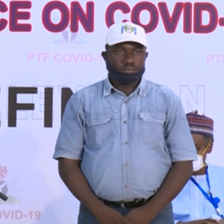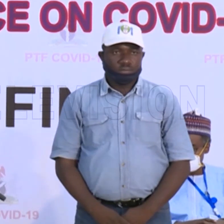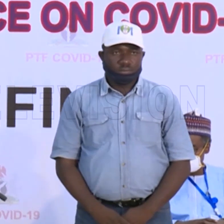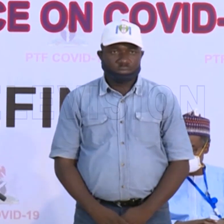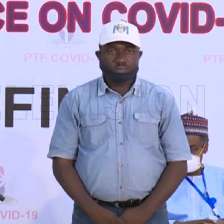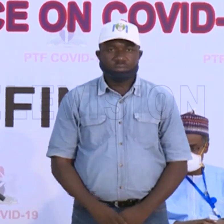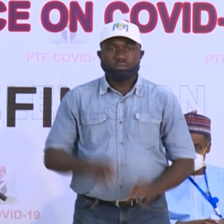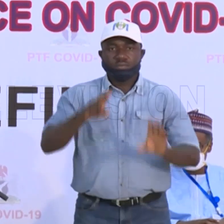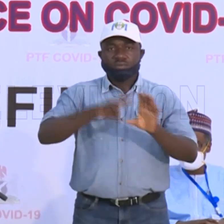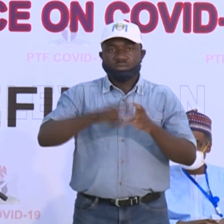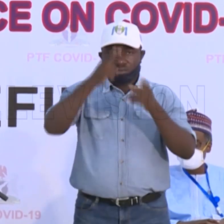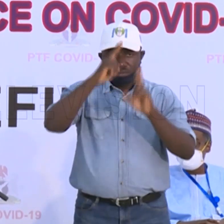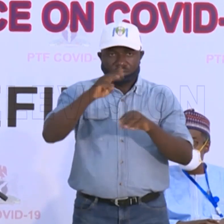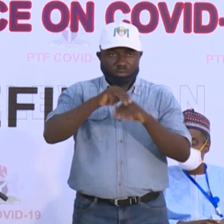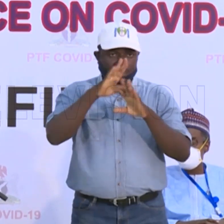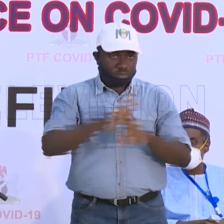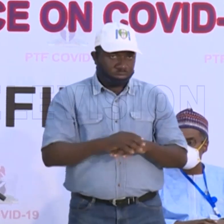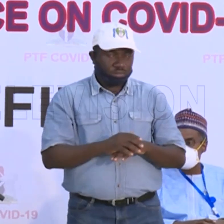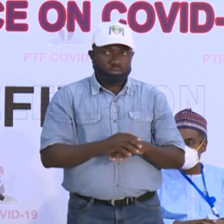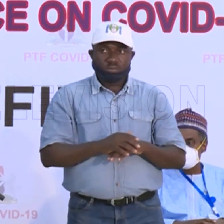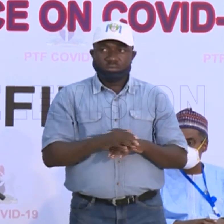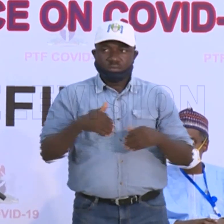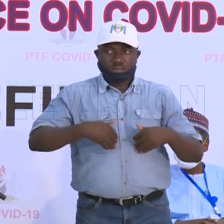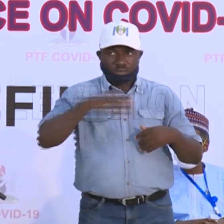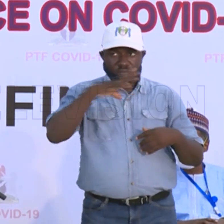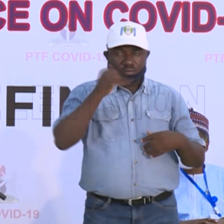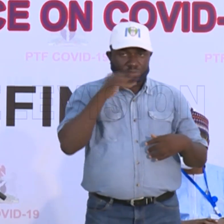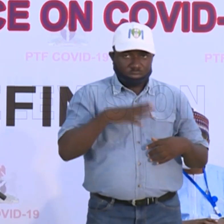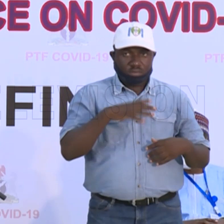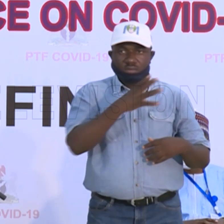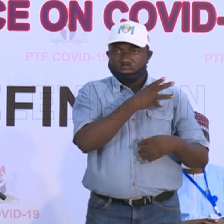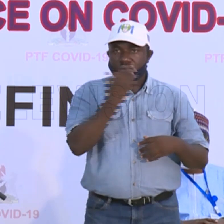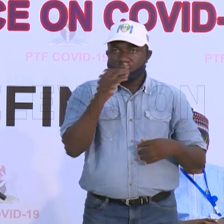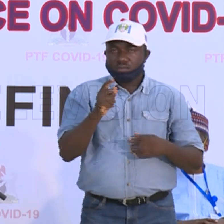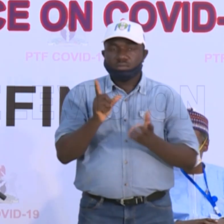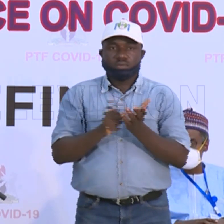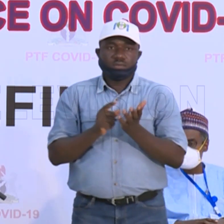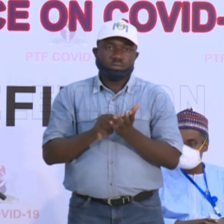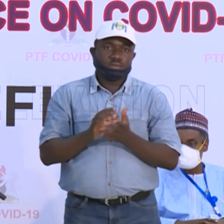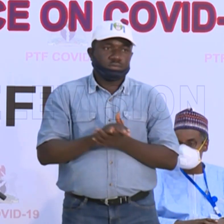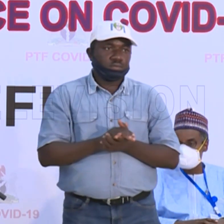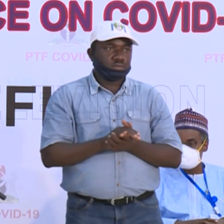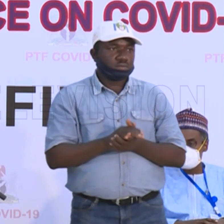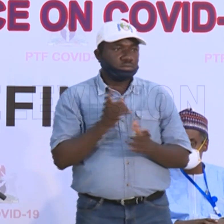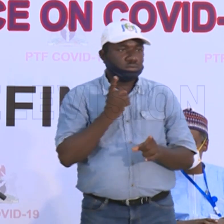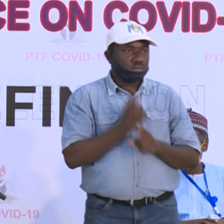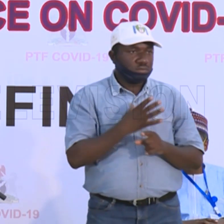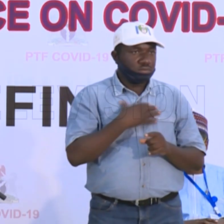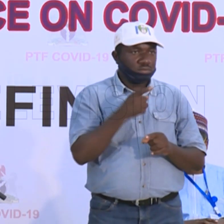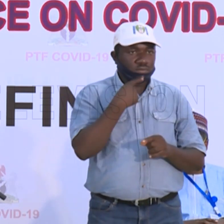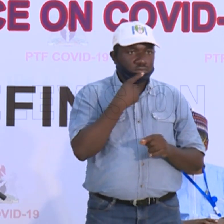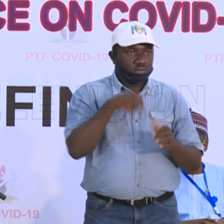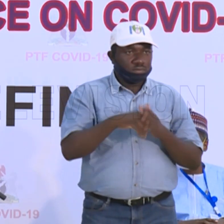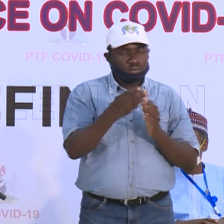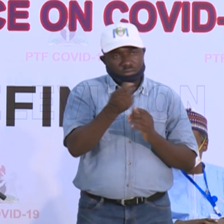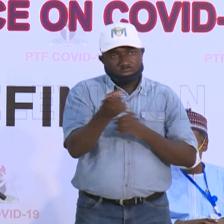Chair, Honorable Ministers, Gentlemen and Ladies of the Press. Just like I've done over the last